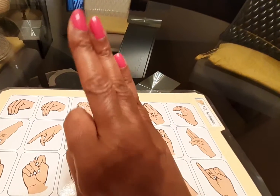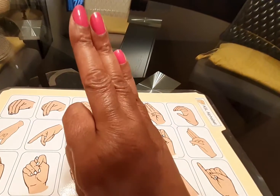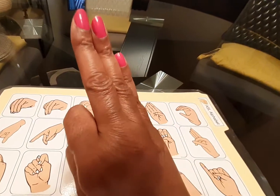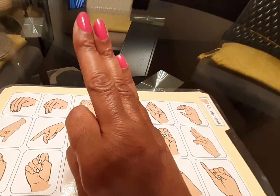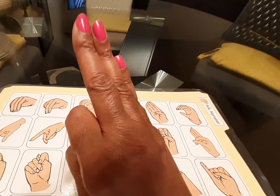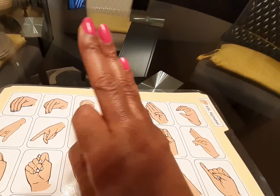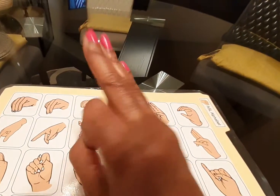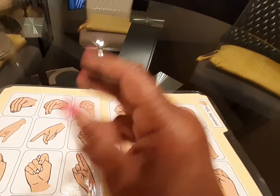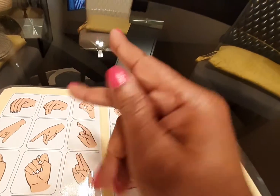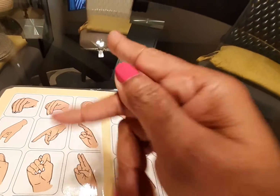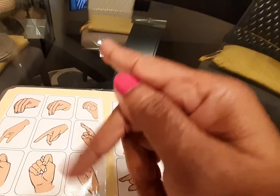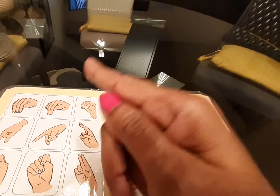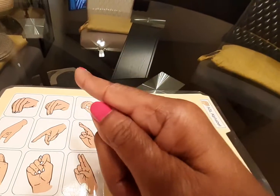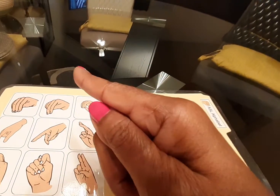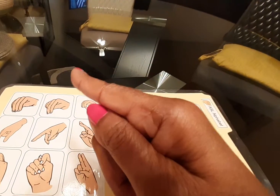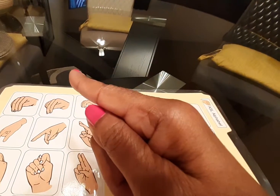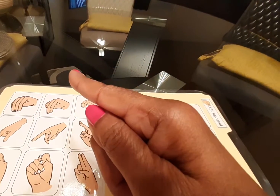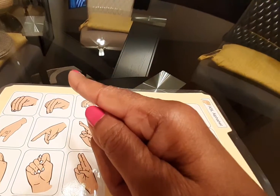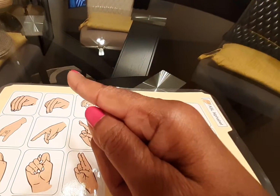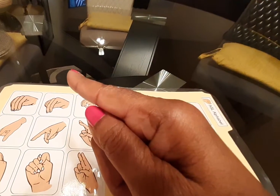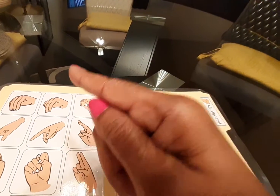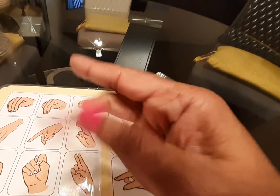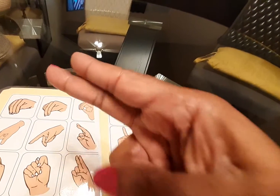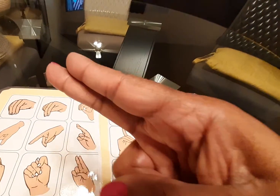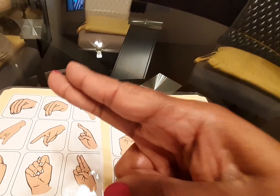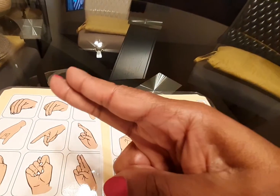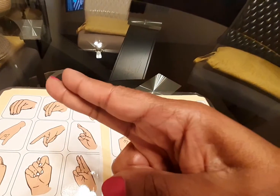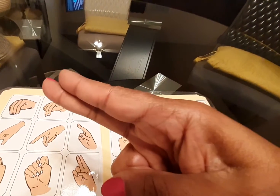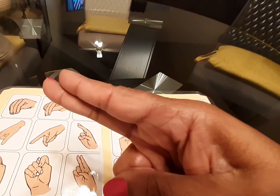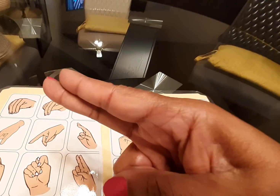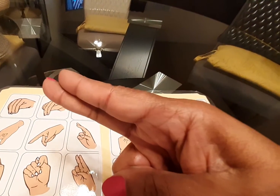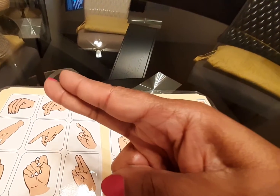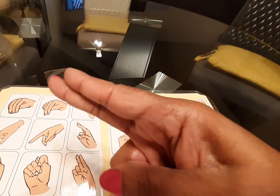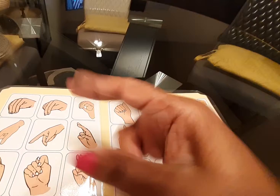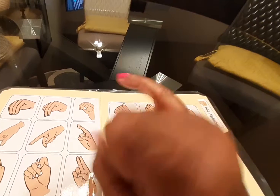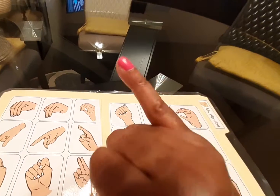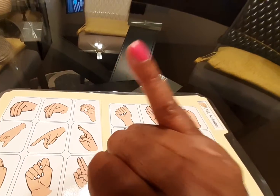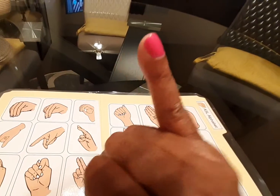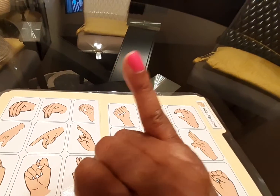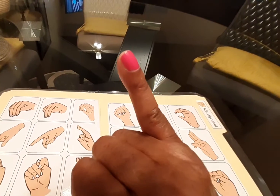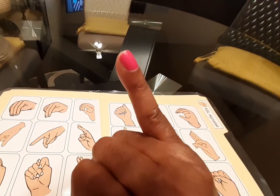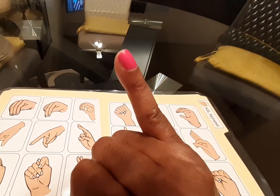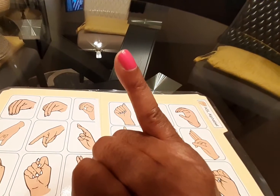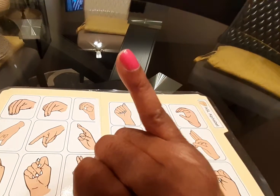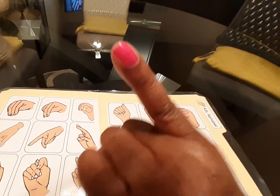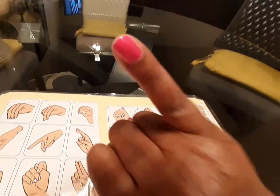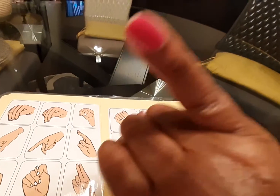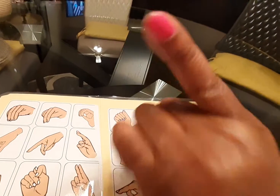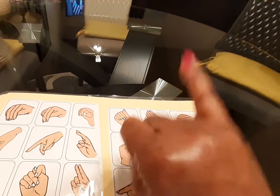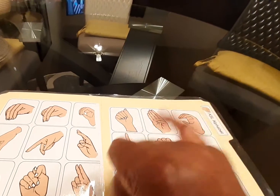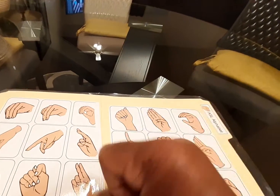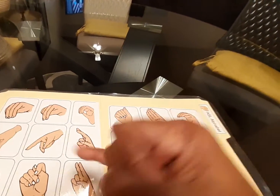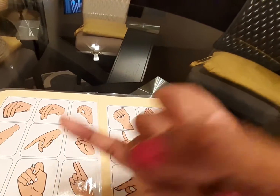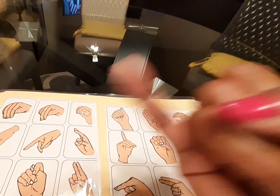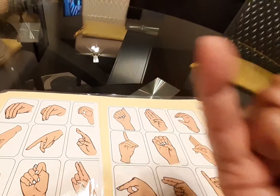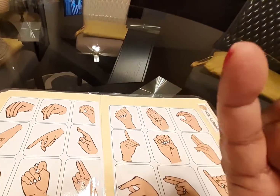F, G, H, I, J,